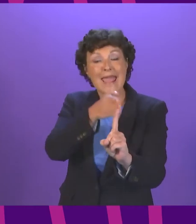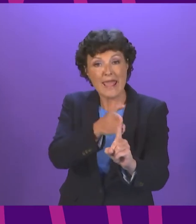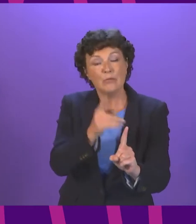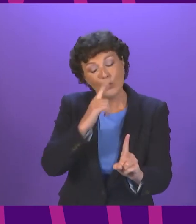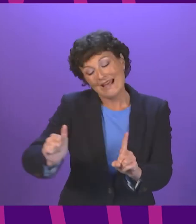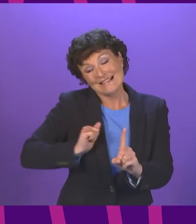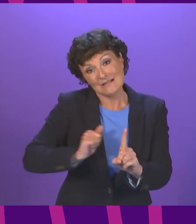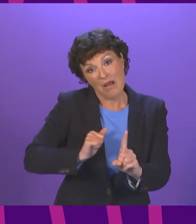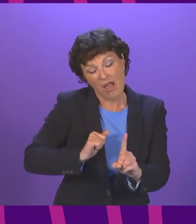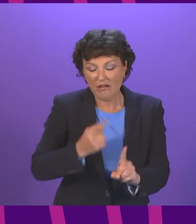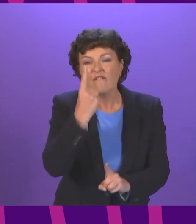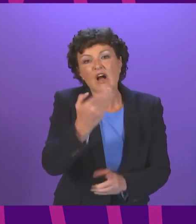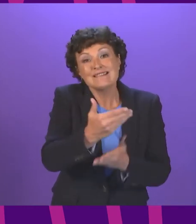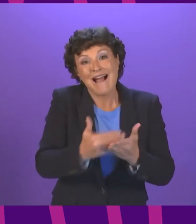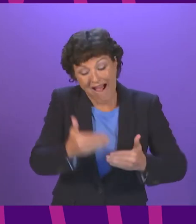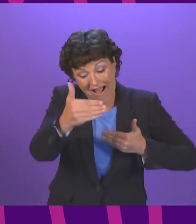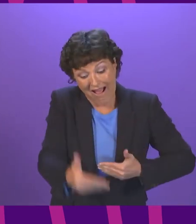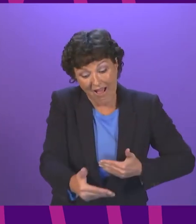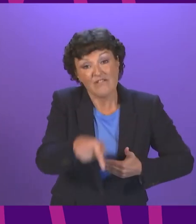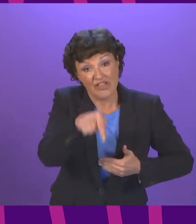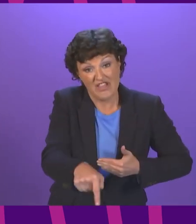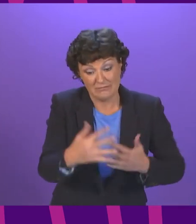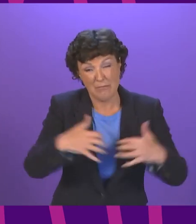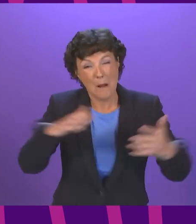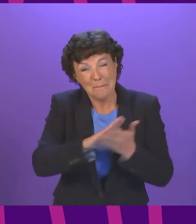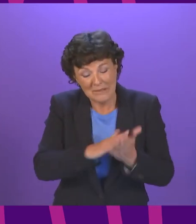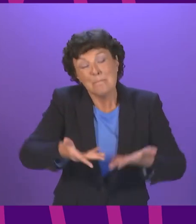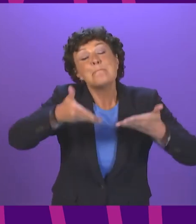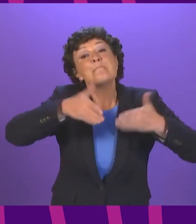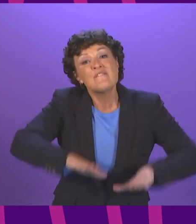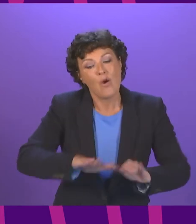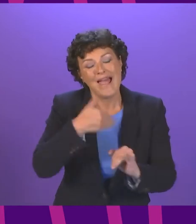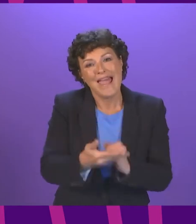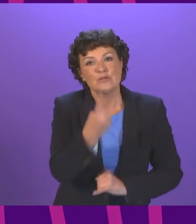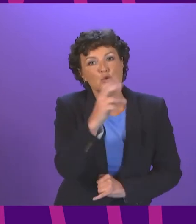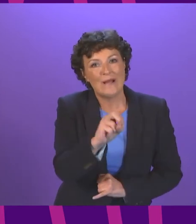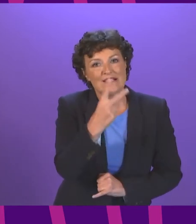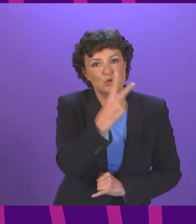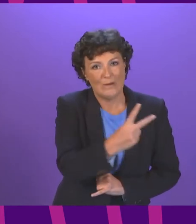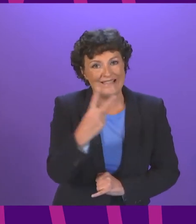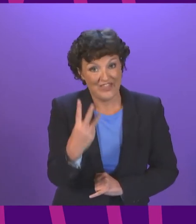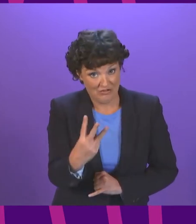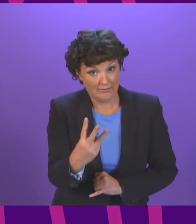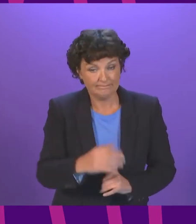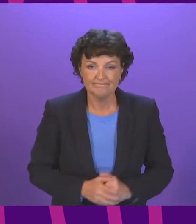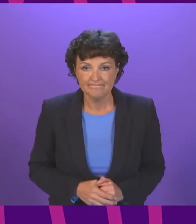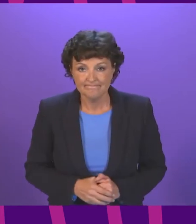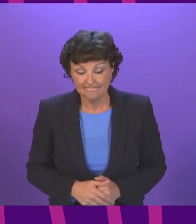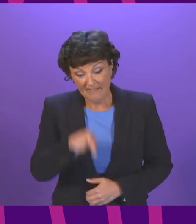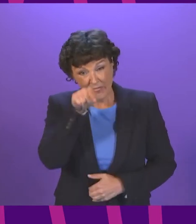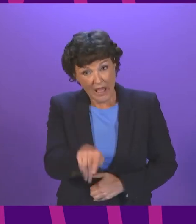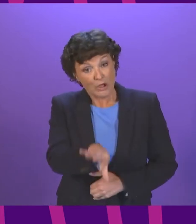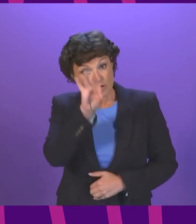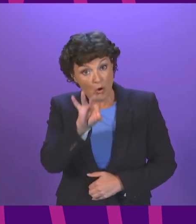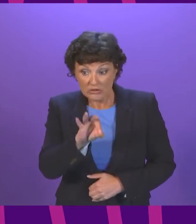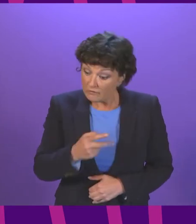first half of this Parliament before the end of 2023. And crucially, we will ensure that the choice, when it does